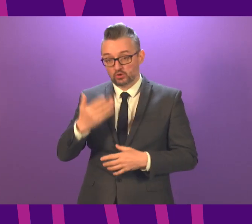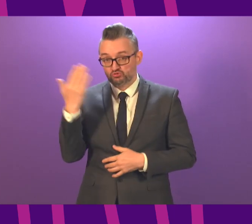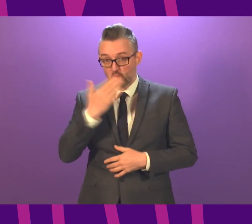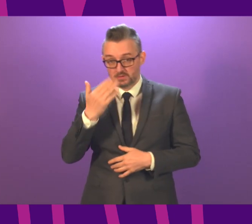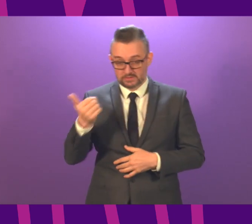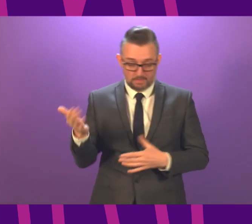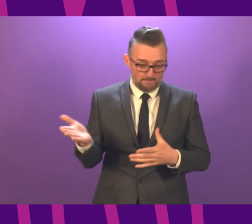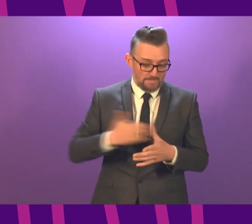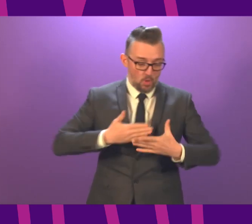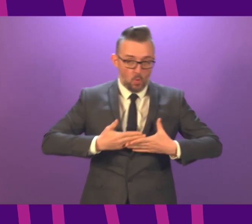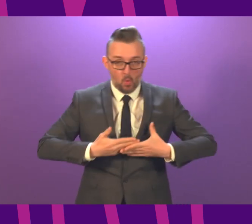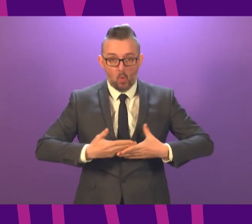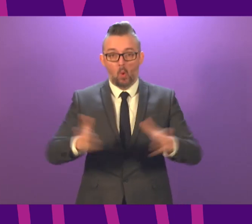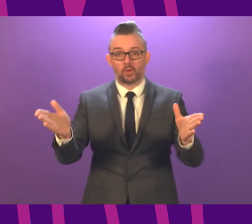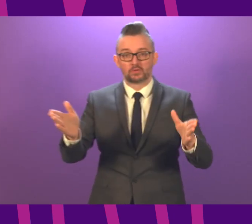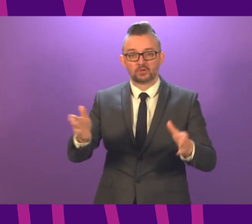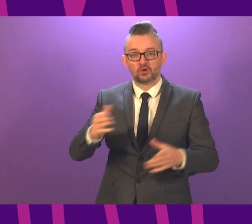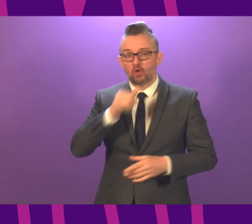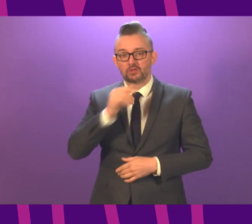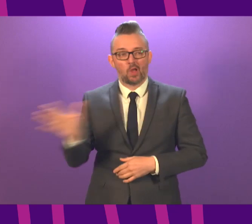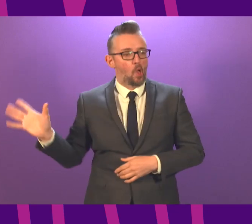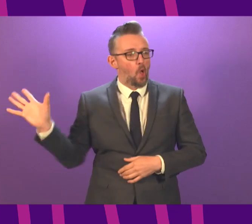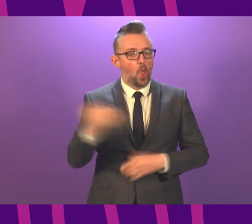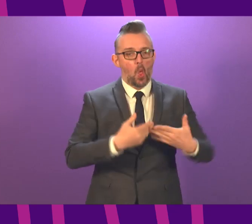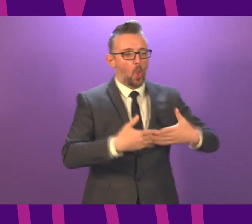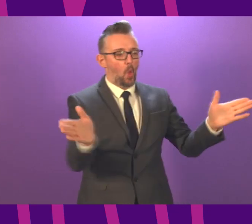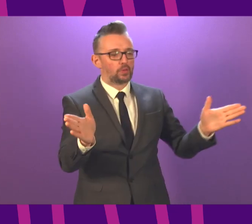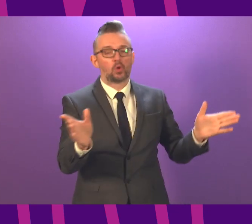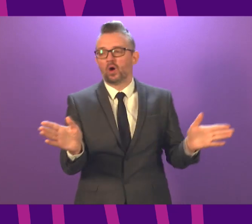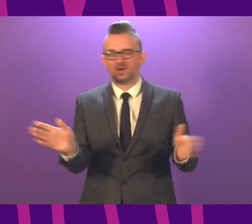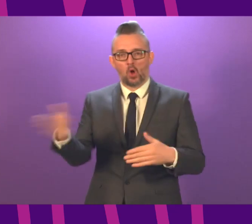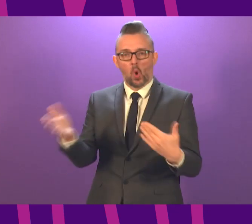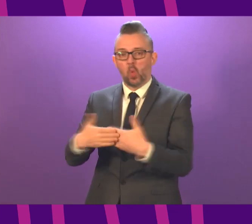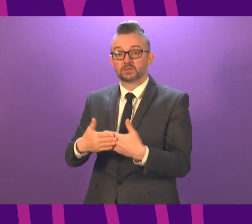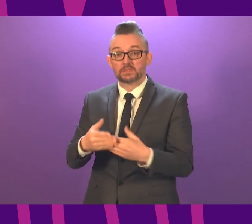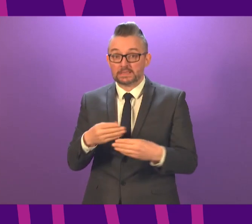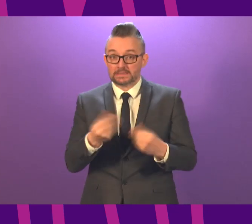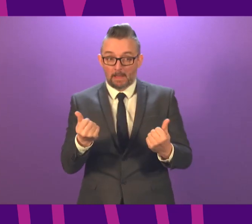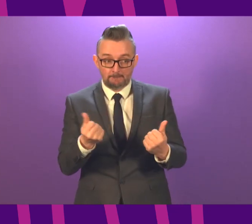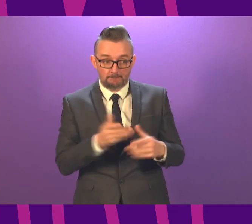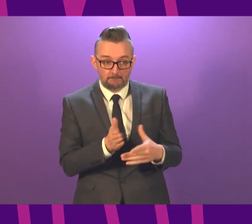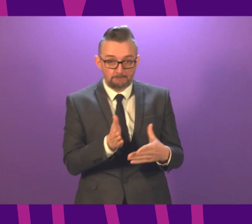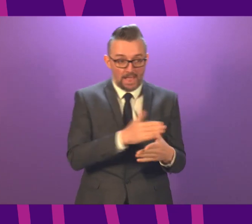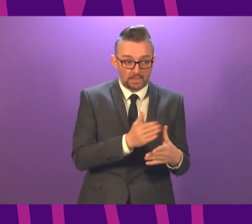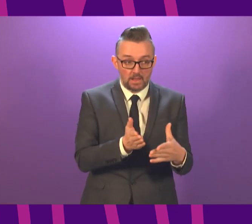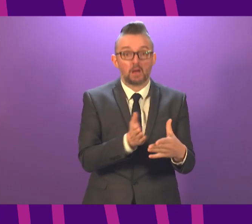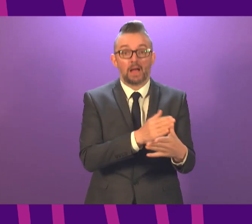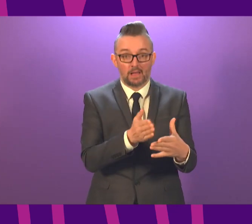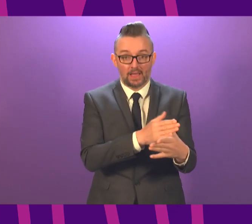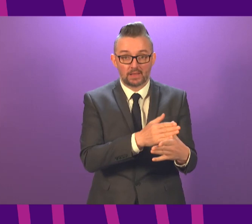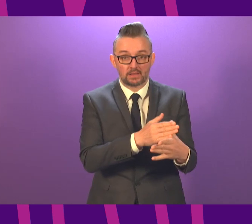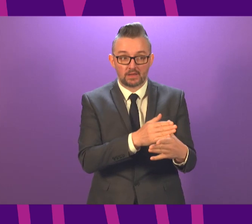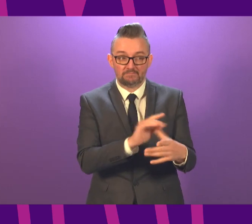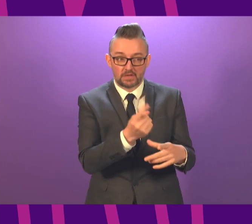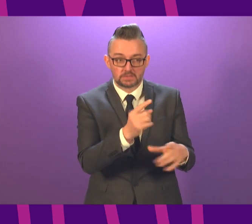back, it will not be necessarily a binary open or closed. If we can get some pupils back ahead of all pupils, that's what we will do.